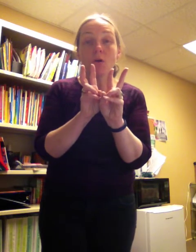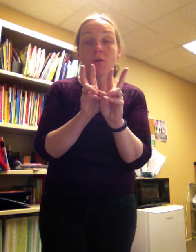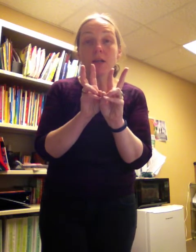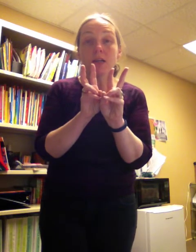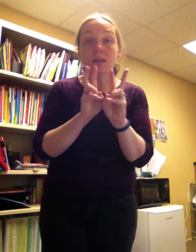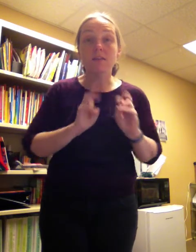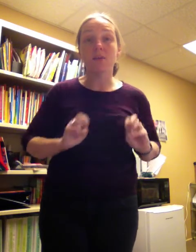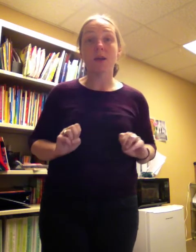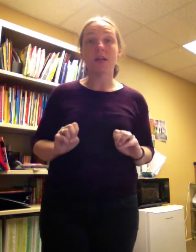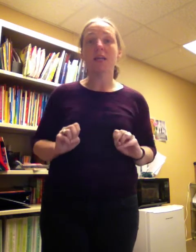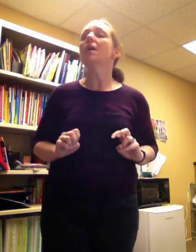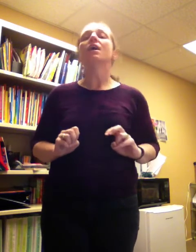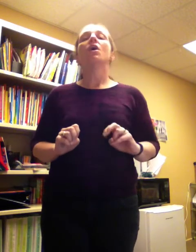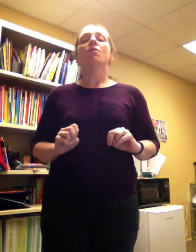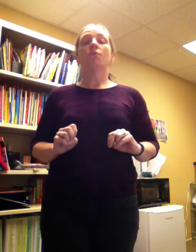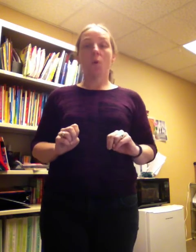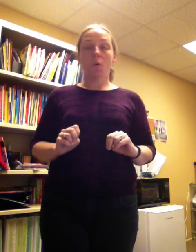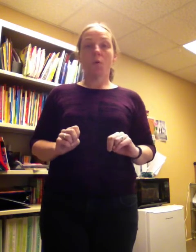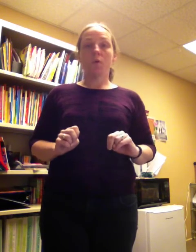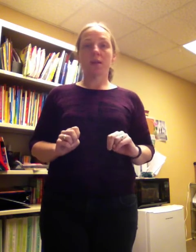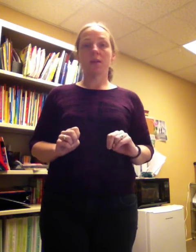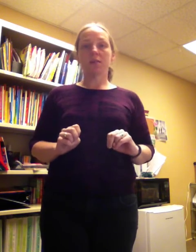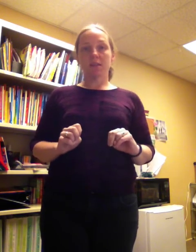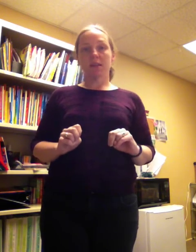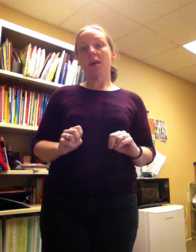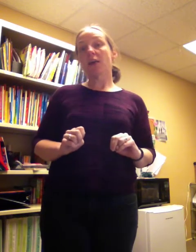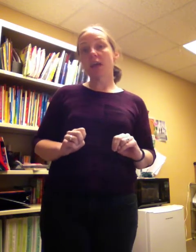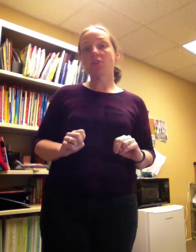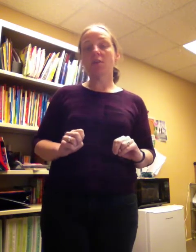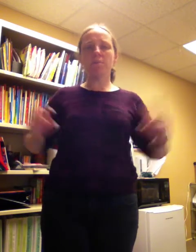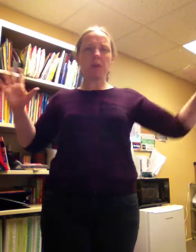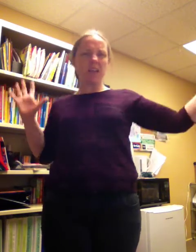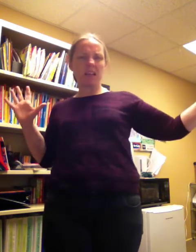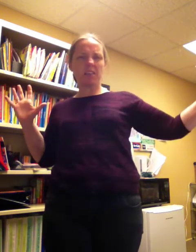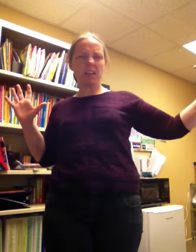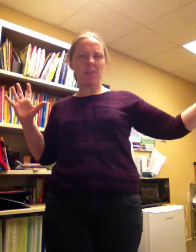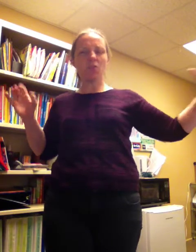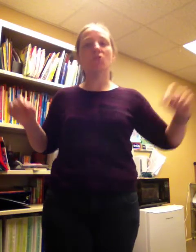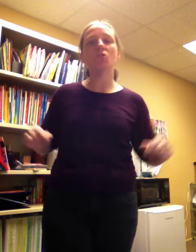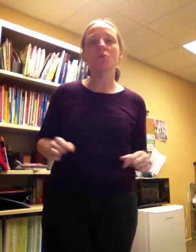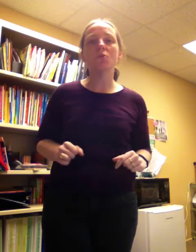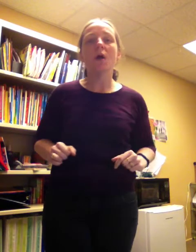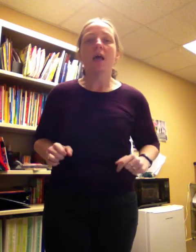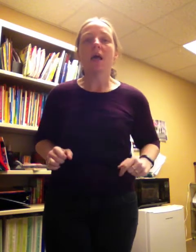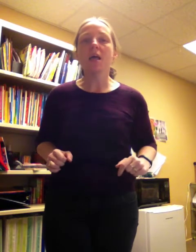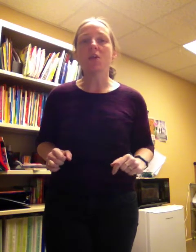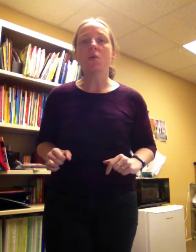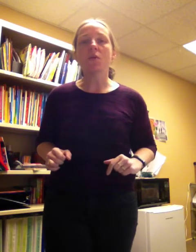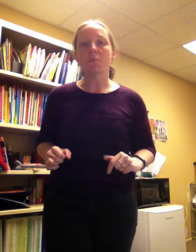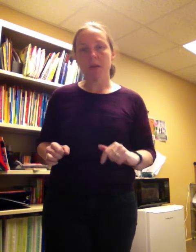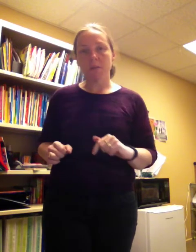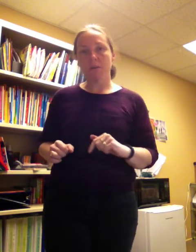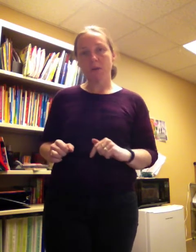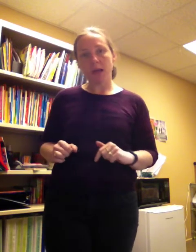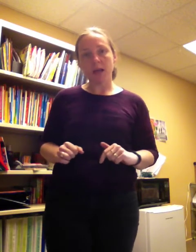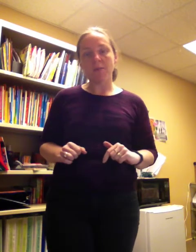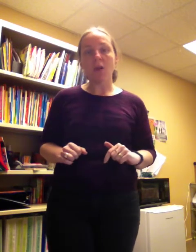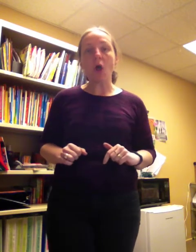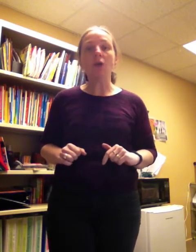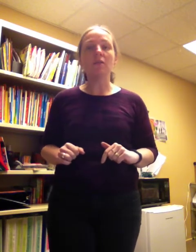gorillas. Are you ready? Four gorillas in our cage, the biggest in the zoo, and all the people came along to